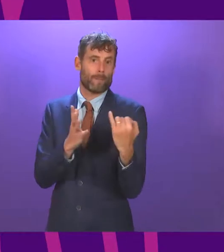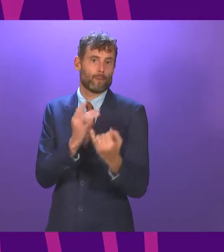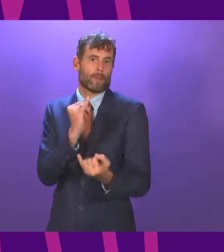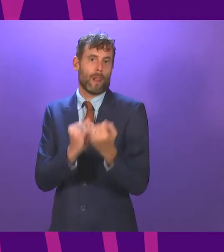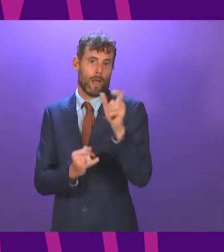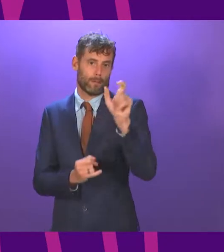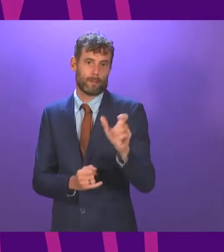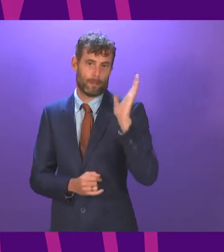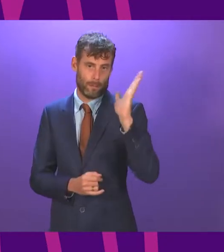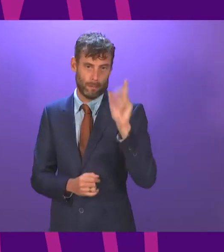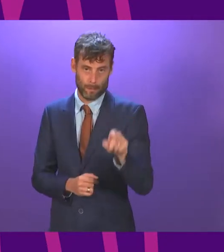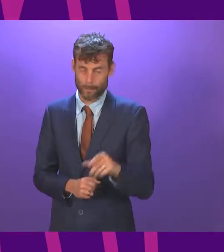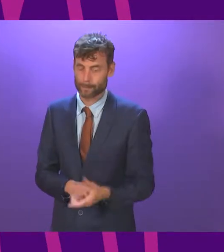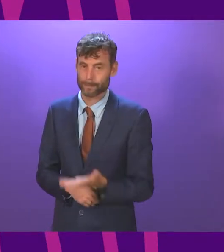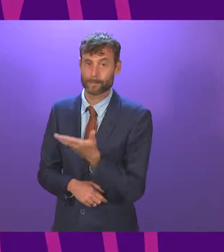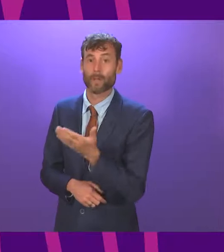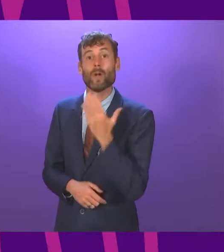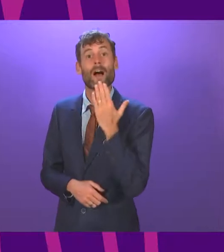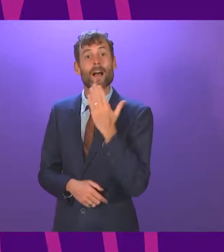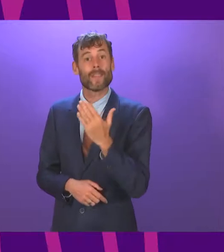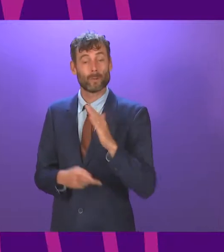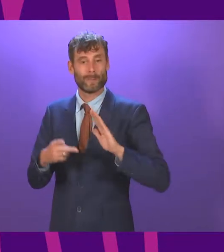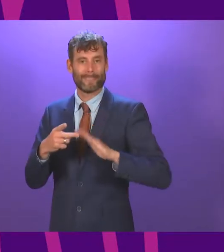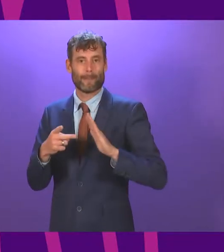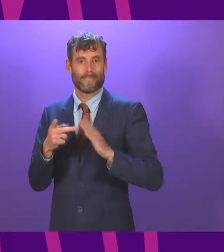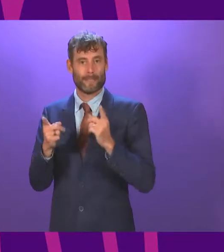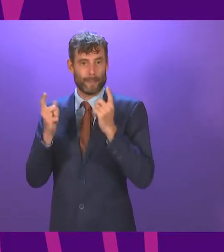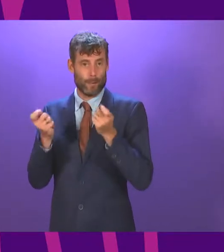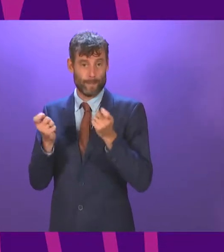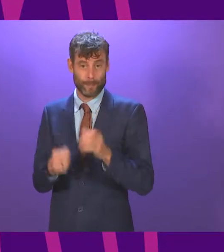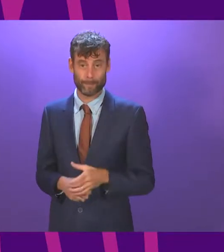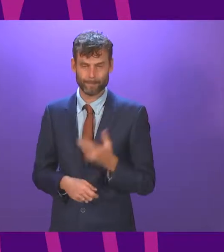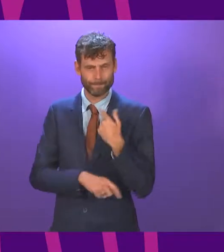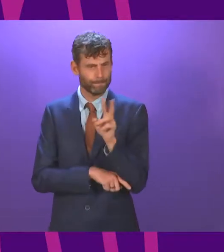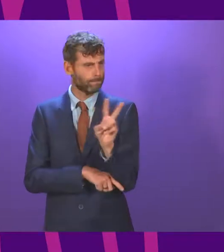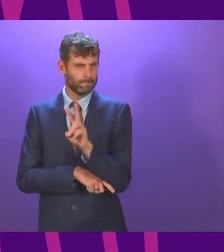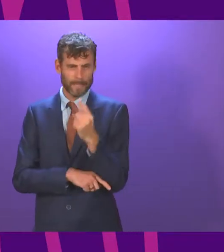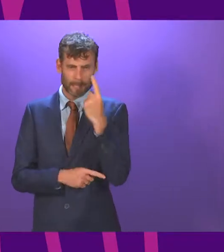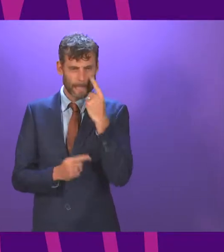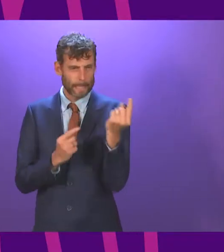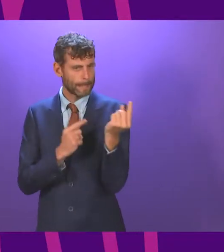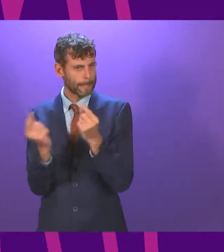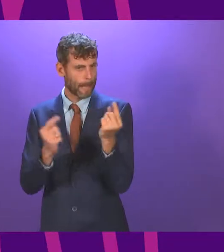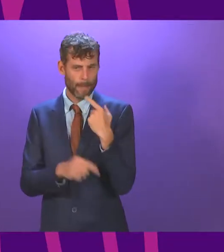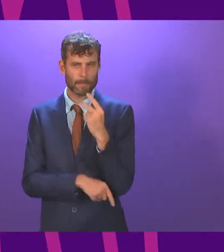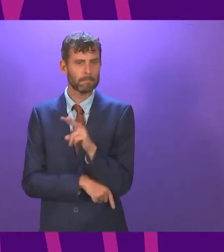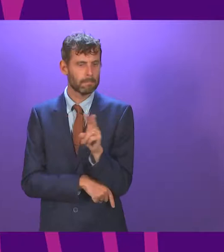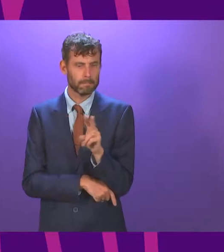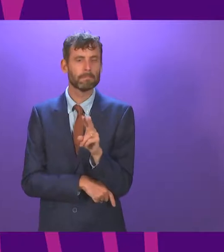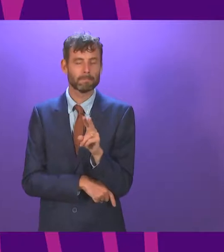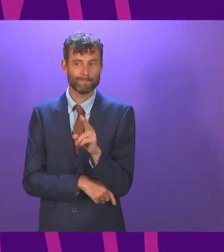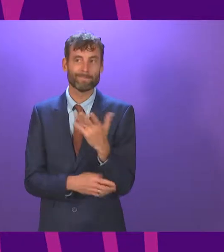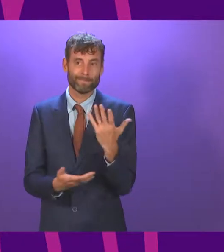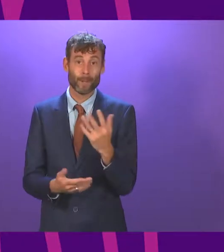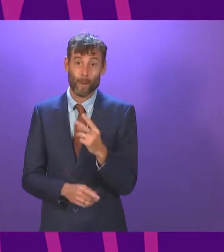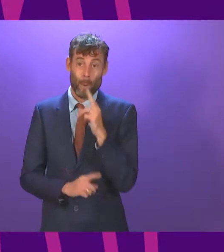open debate. Mr O'Kane. Thank you, Deputy President and Officer. In this debate, I think we've already started to see the truth about these first